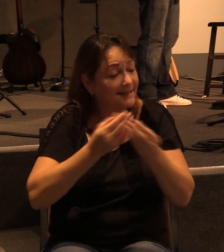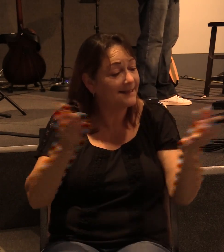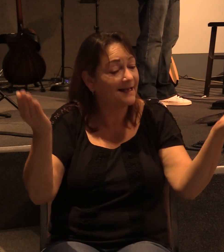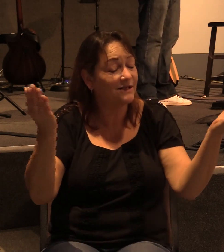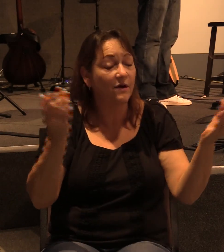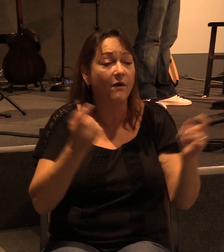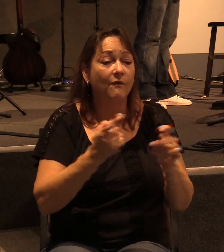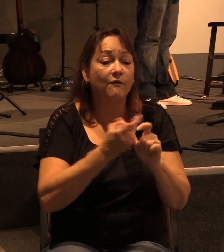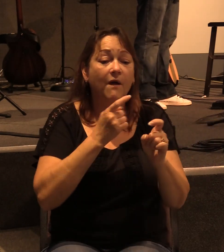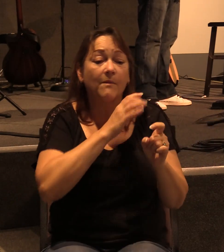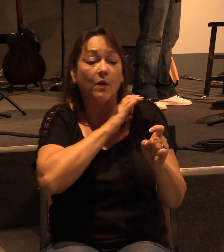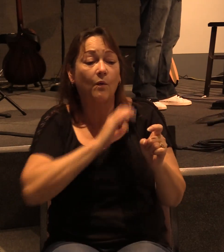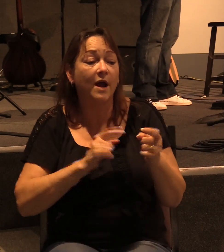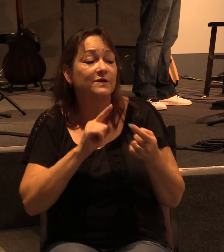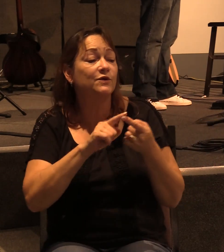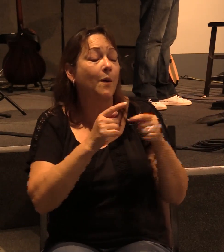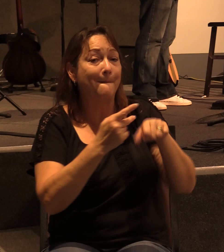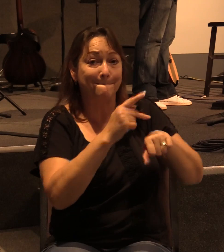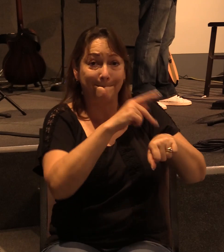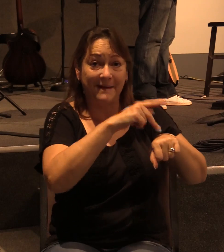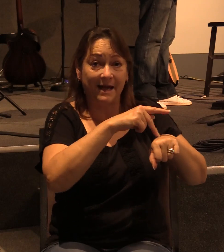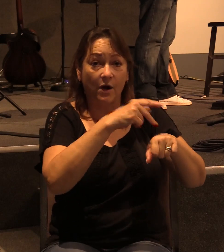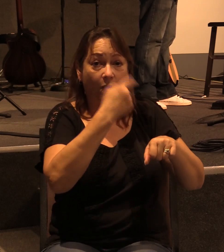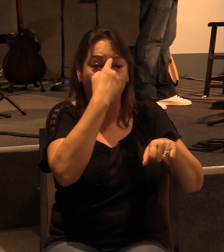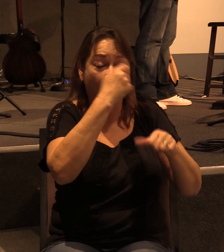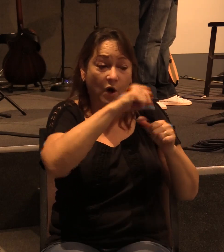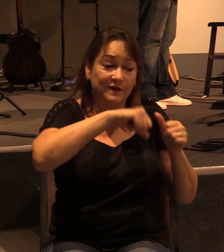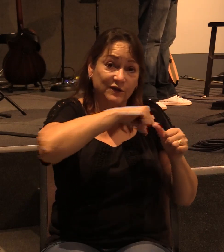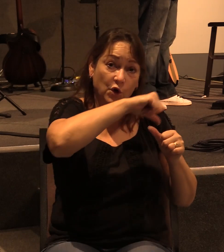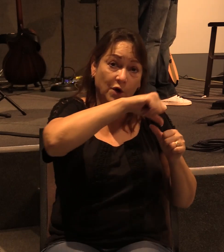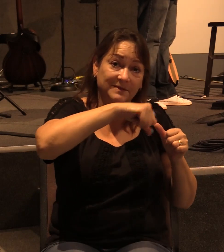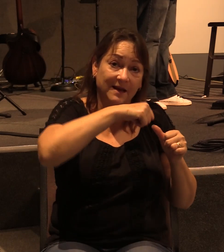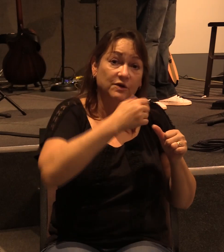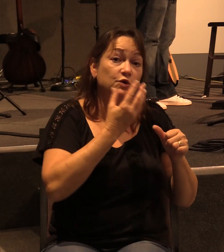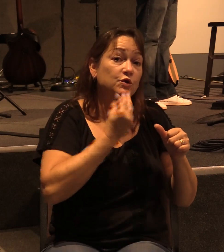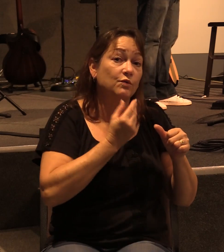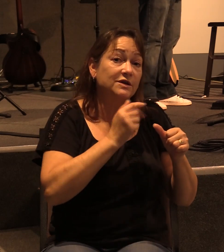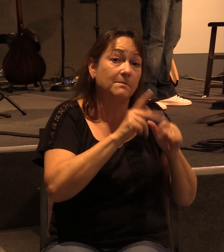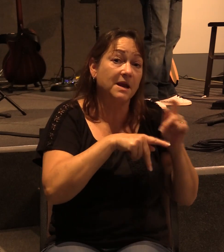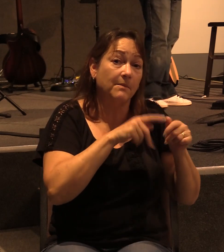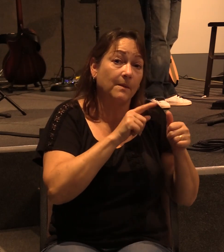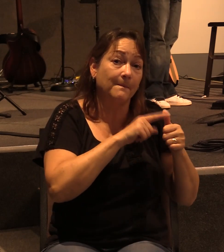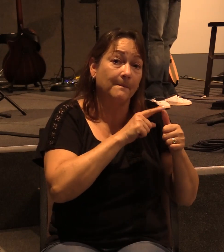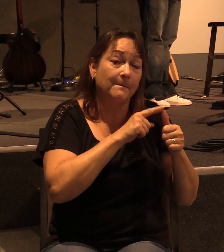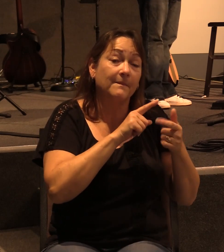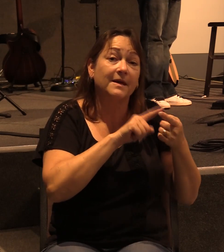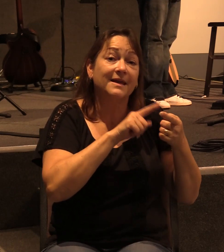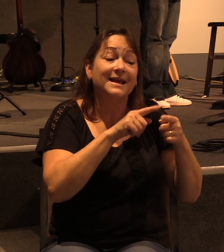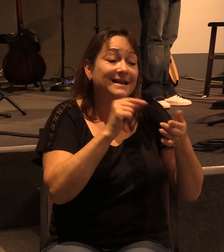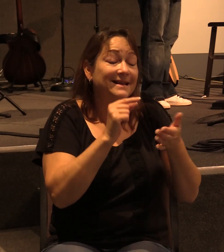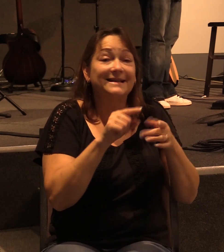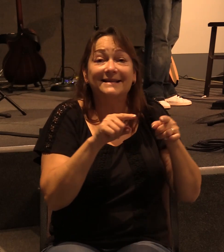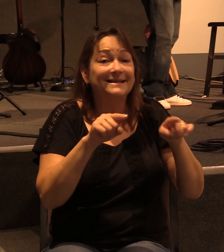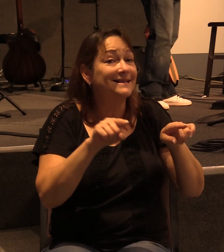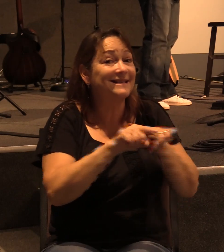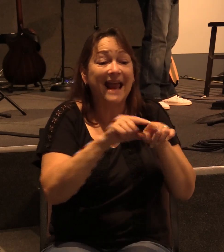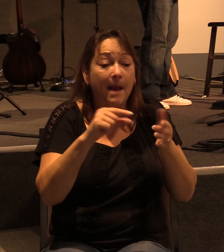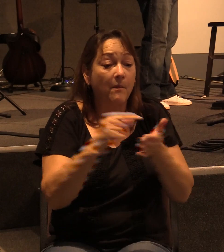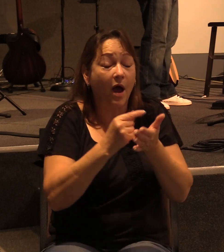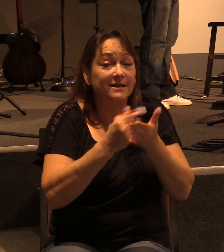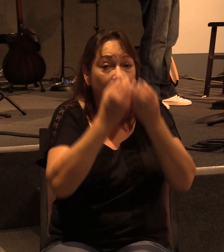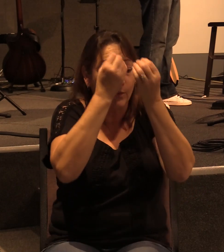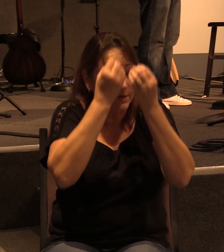by Christ to Peter for the circumcised so the Jews the same gospel message